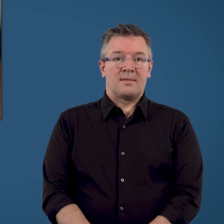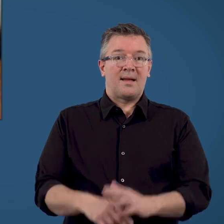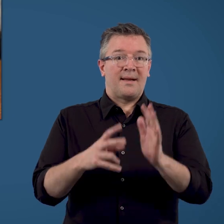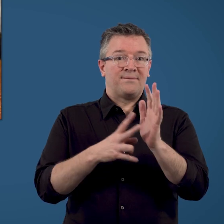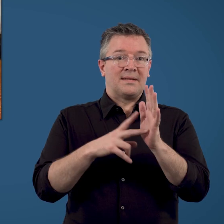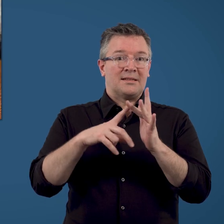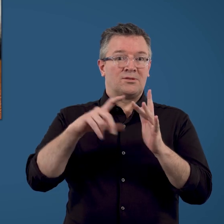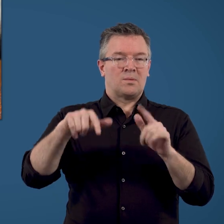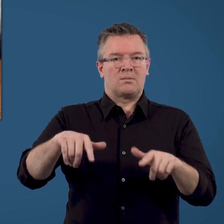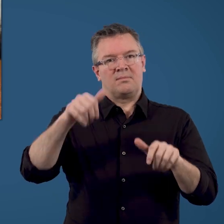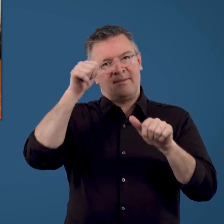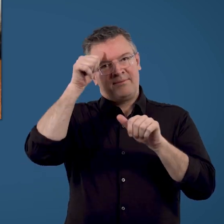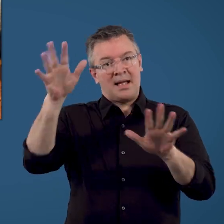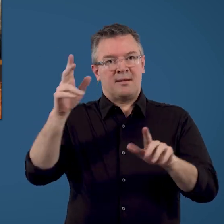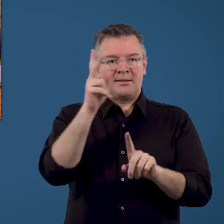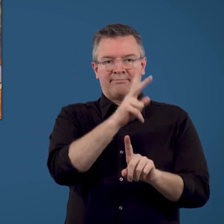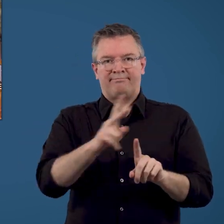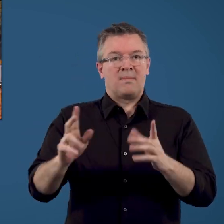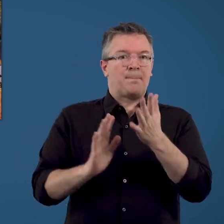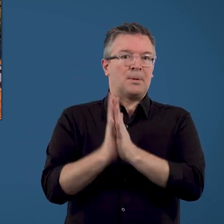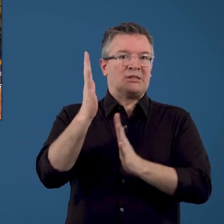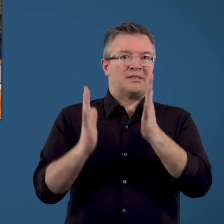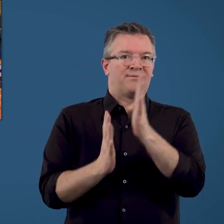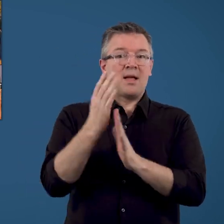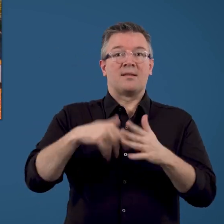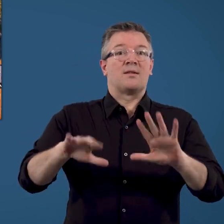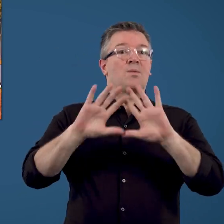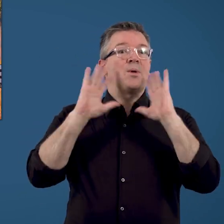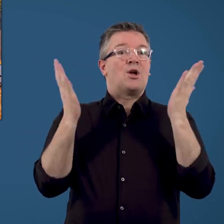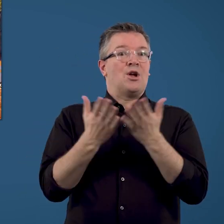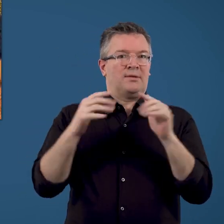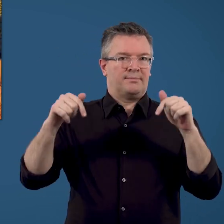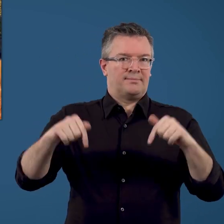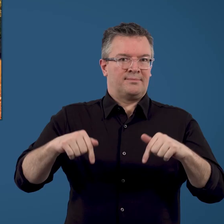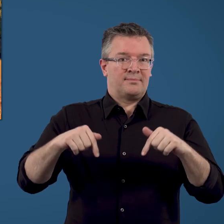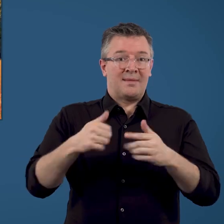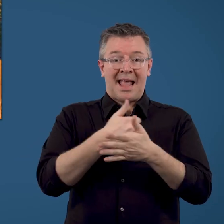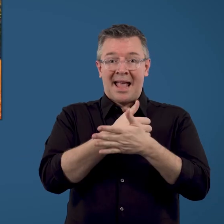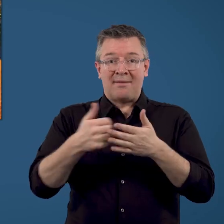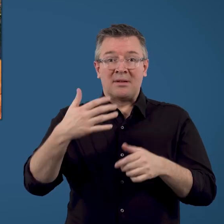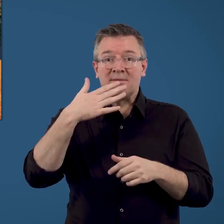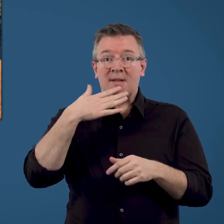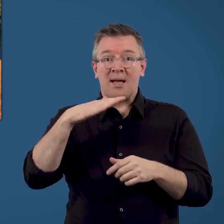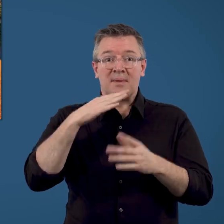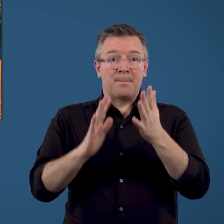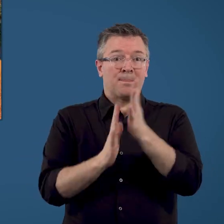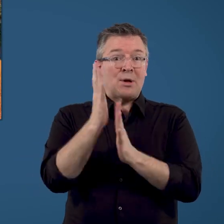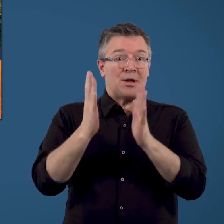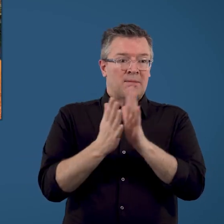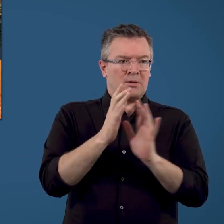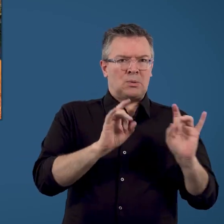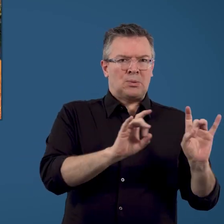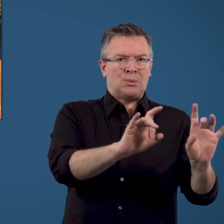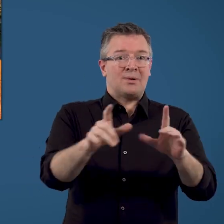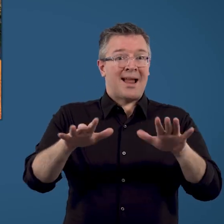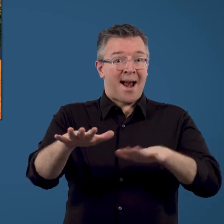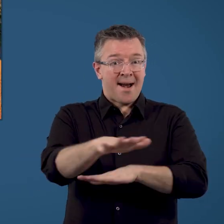Victoria is one of the most bushfire-prone parts of the world. Every summer, bushfires threaten properties and